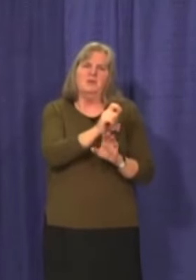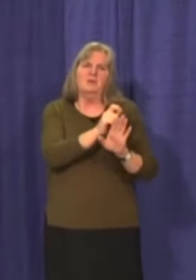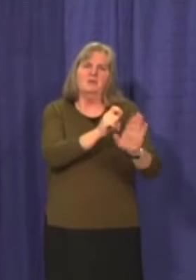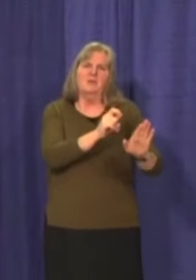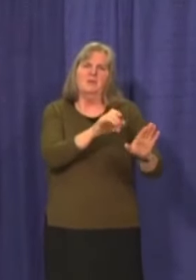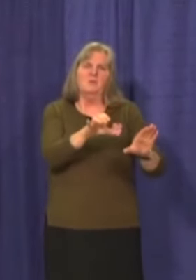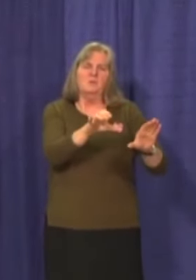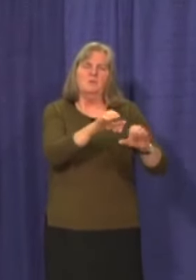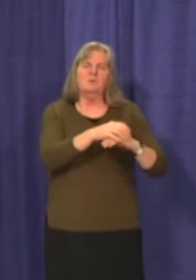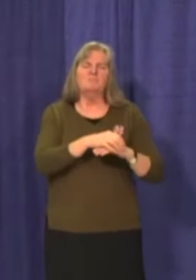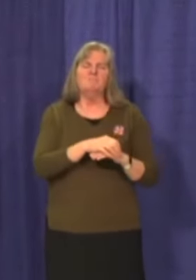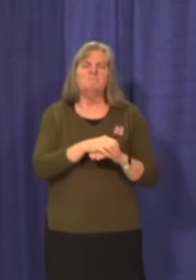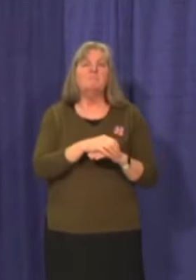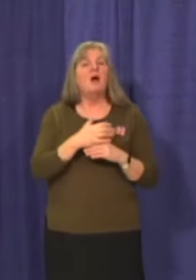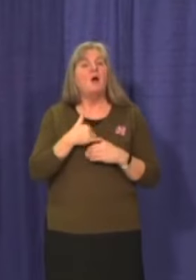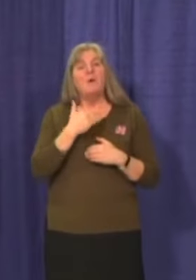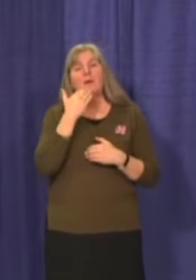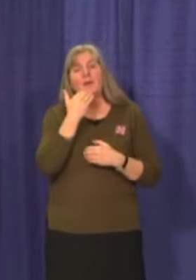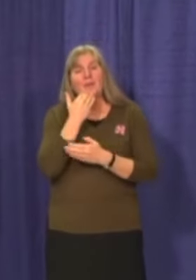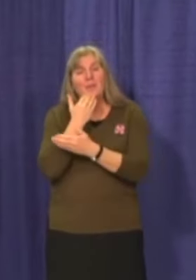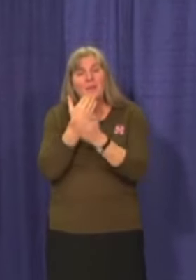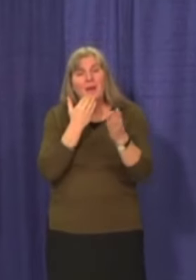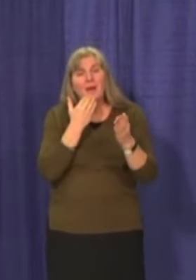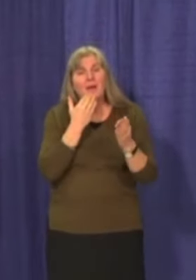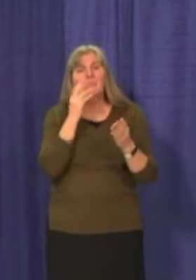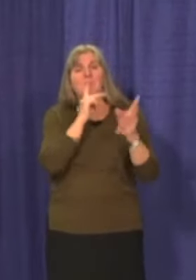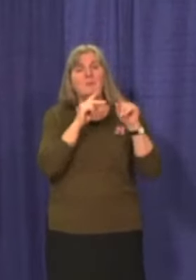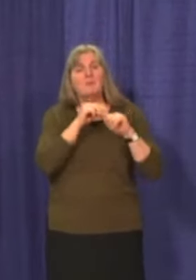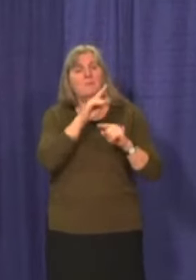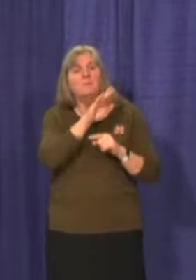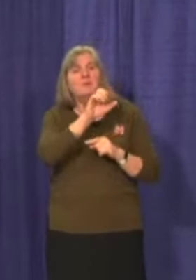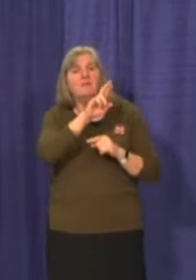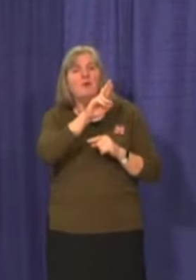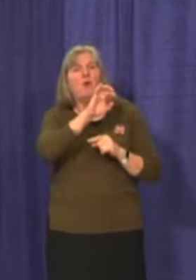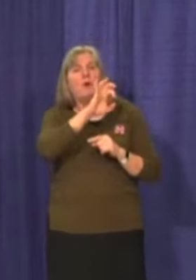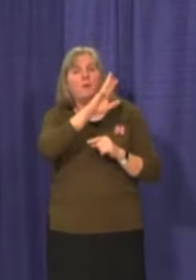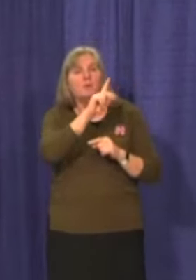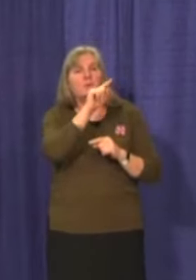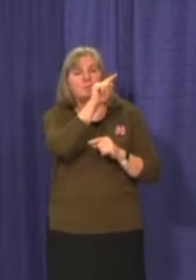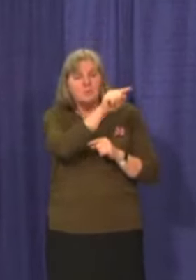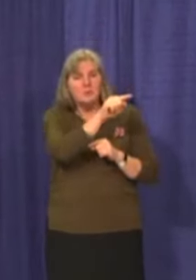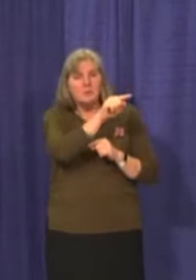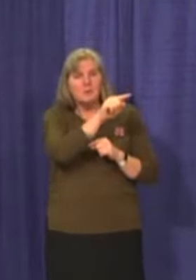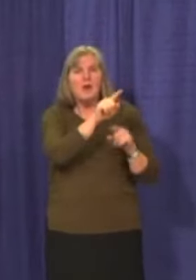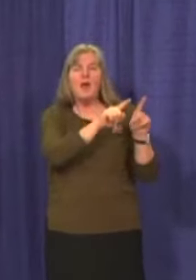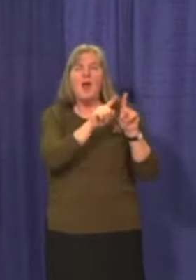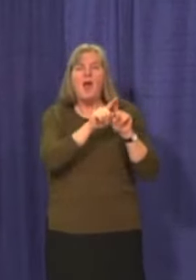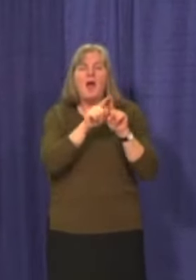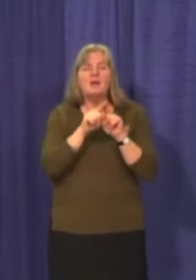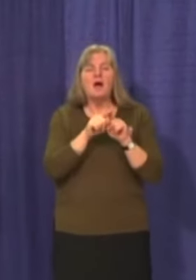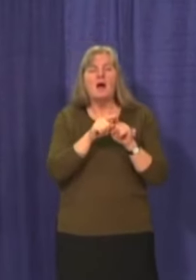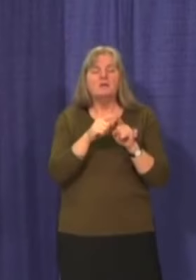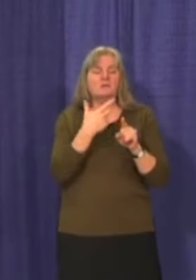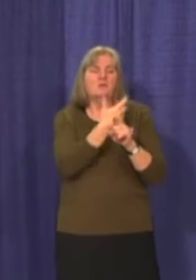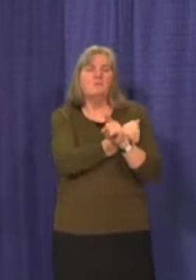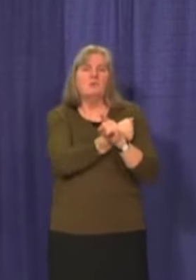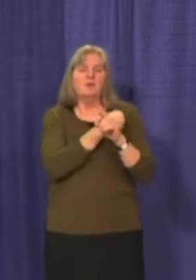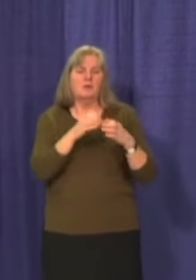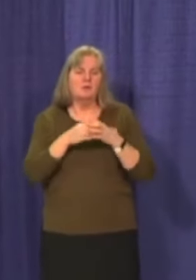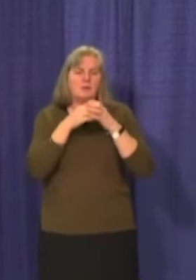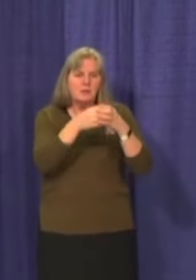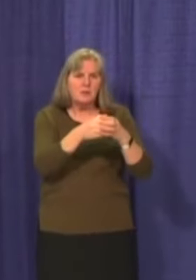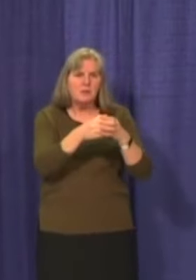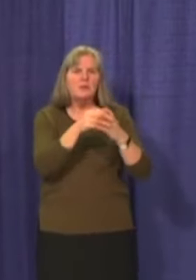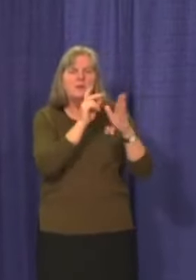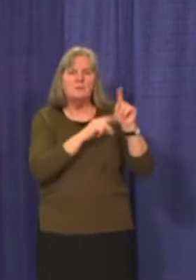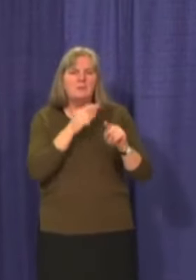I want to thank all those in Beaver Creek and the Mobile Vaccine Clinic who were alert and